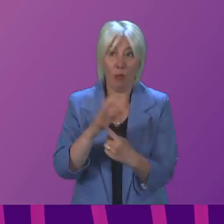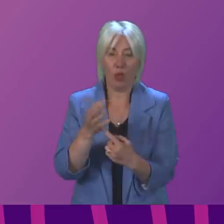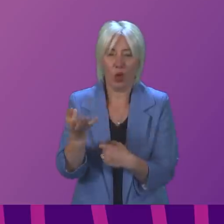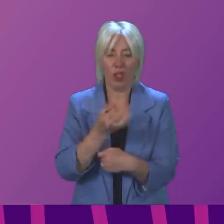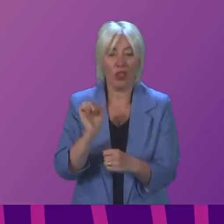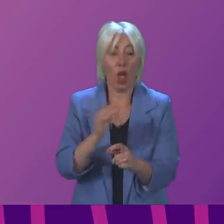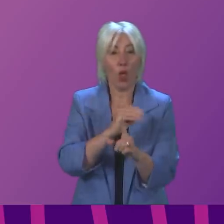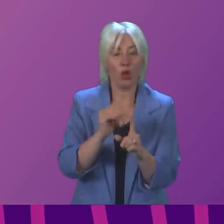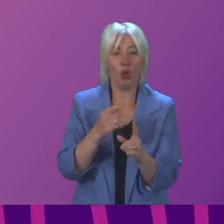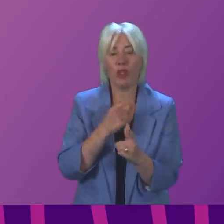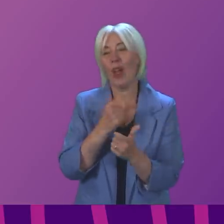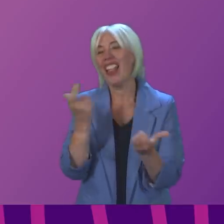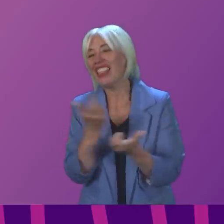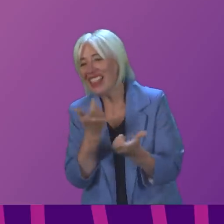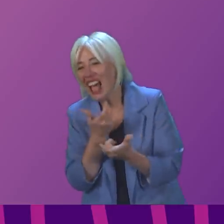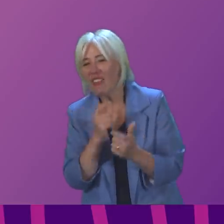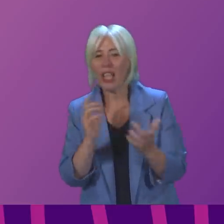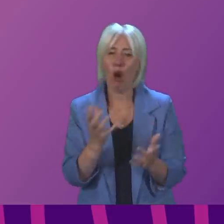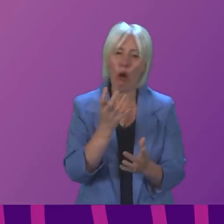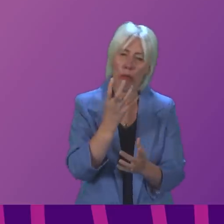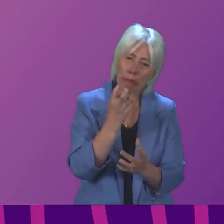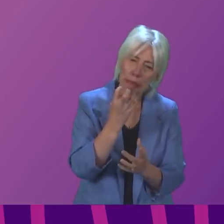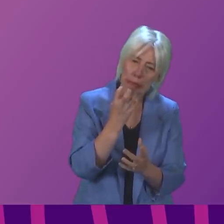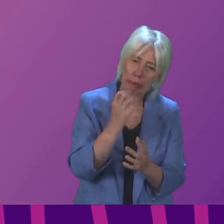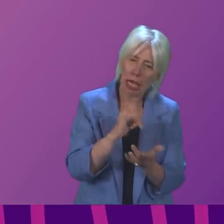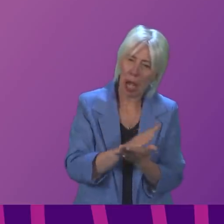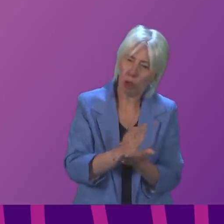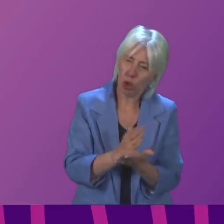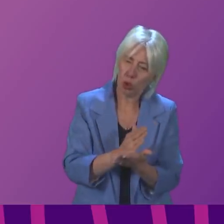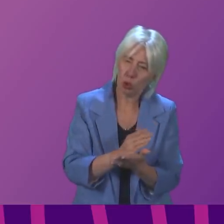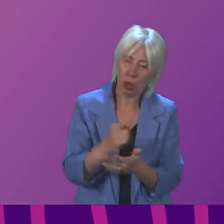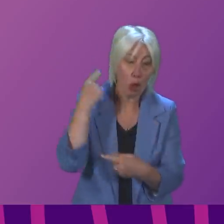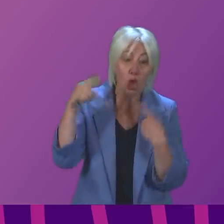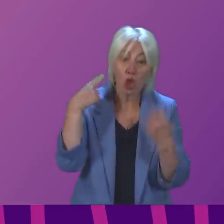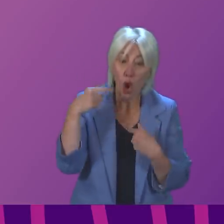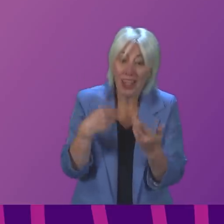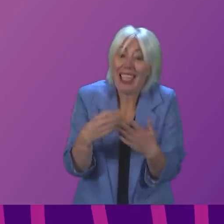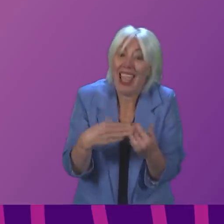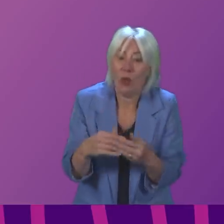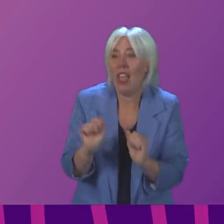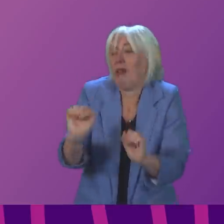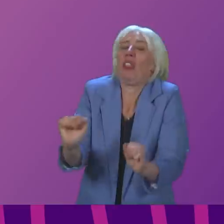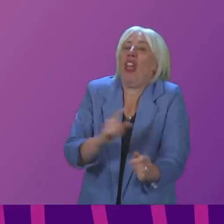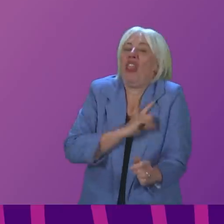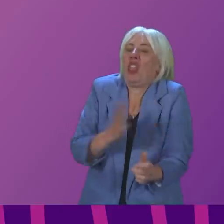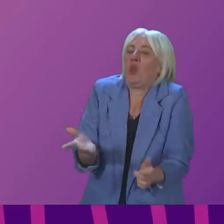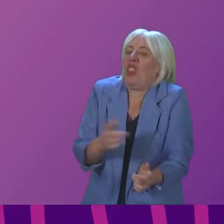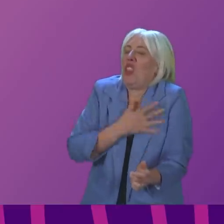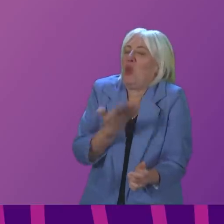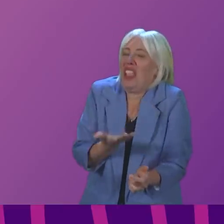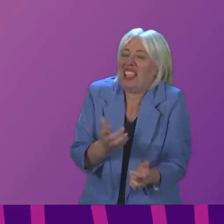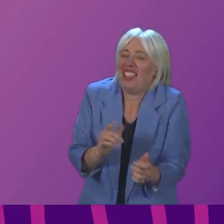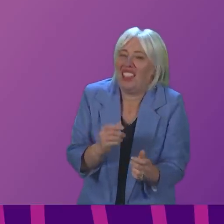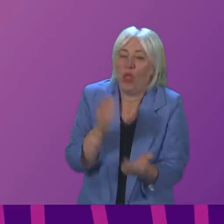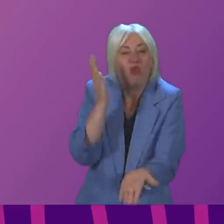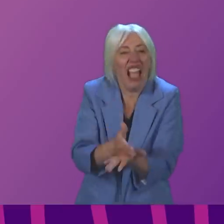were laughing or groaning in despair, but they were certainly making lots of noise because they don't like the reality of this being pointed out